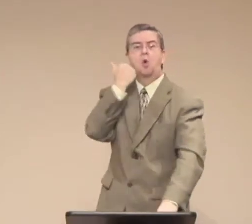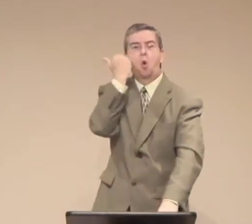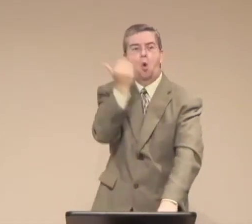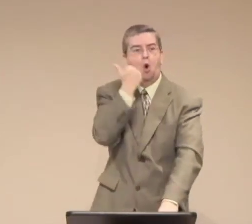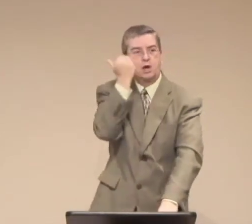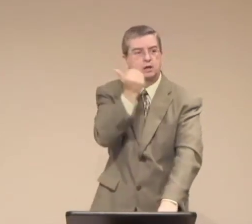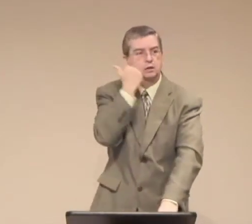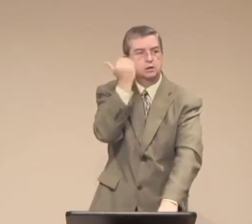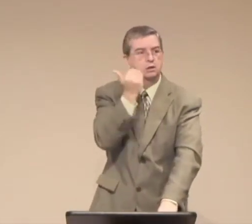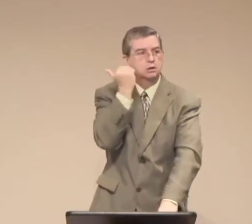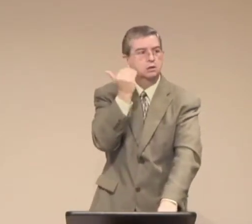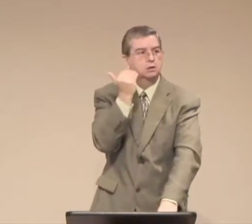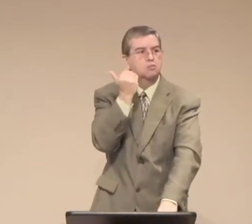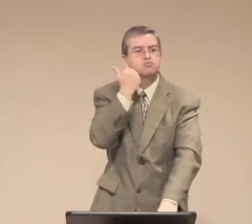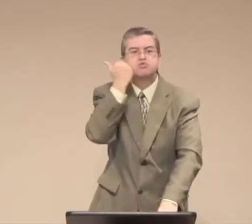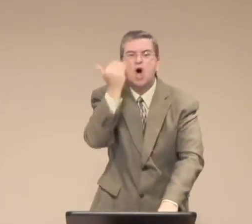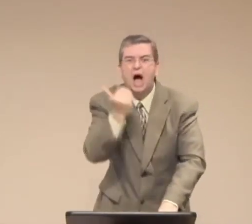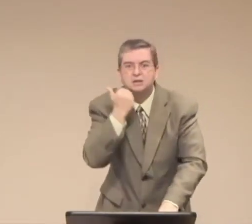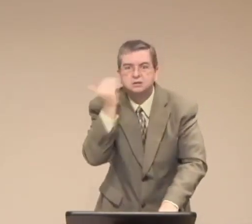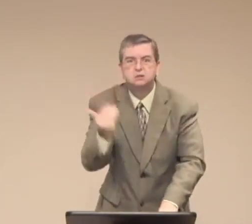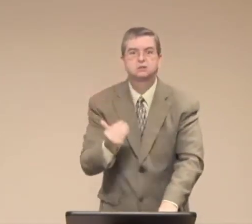His mother was a prostitute.